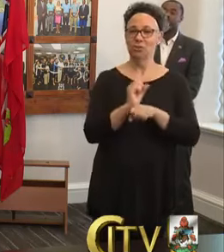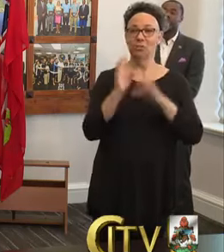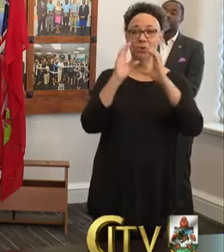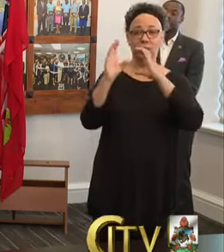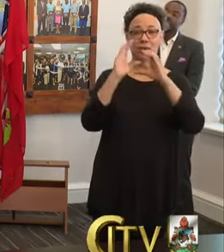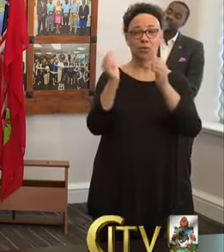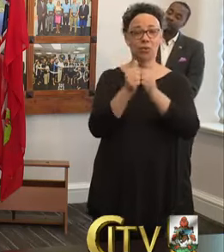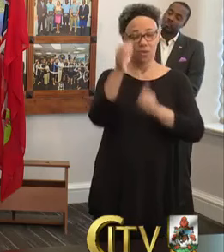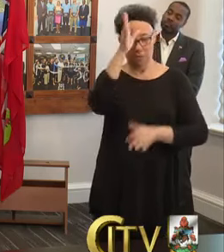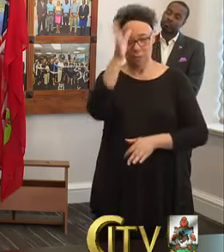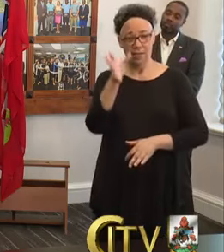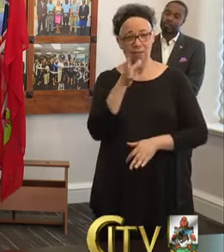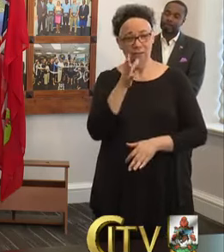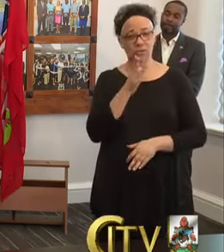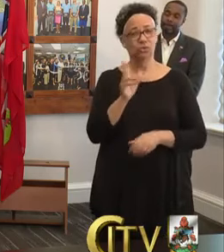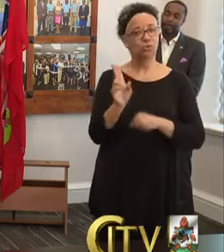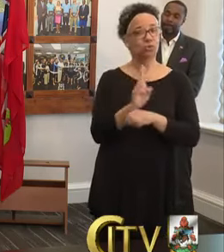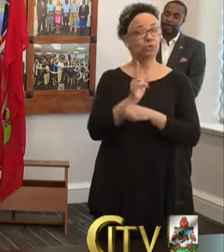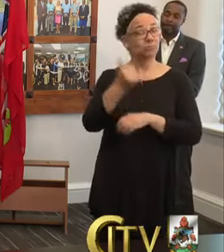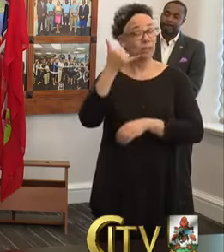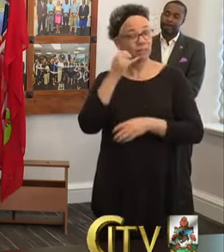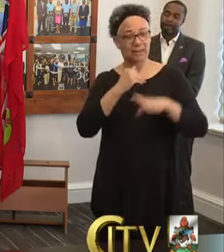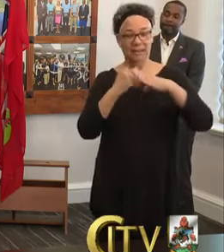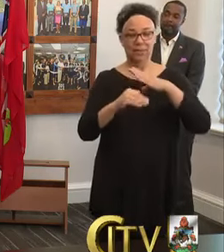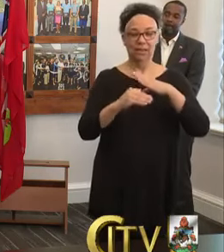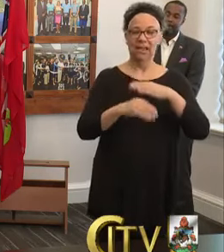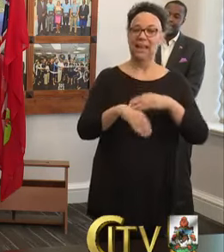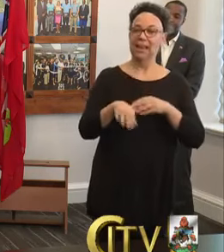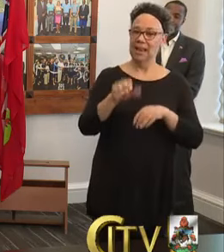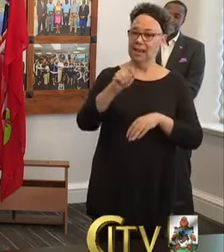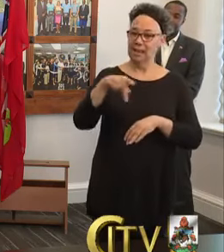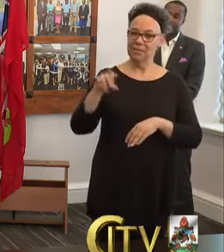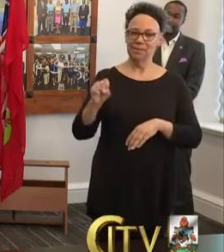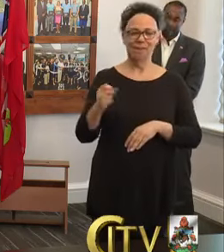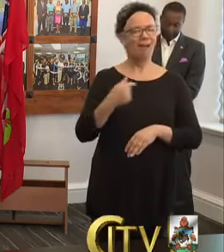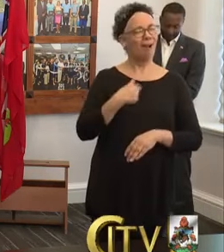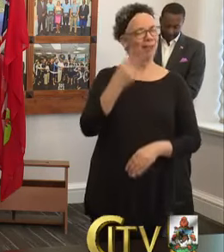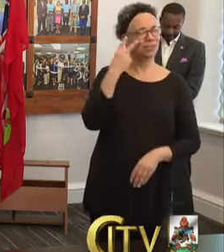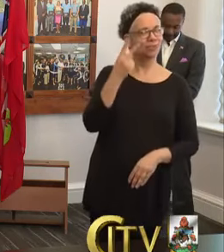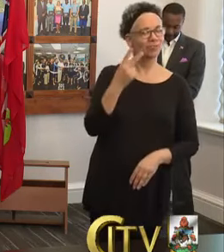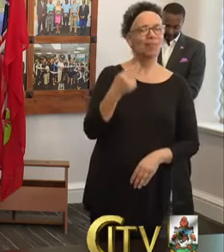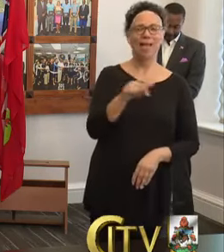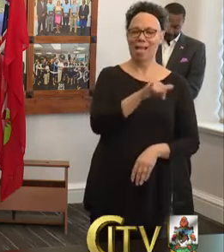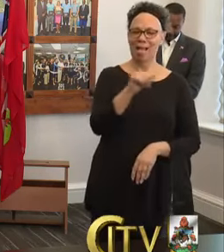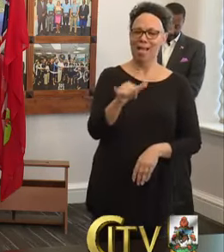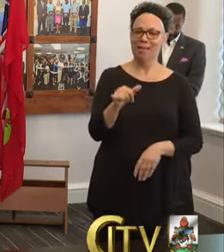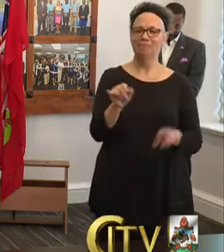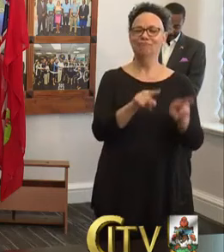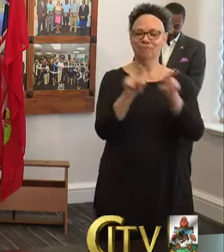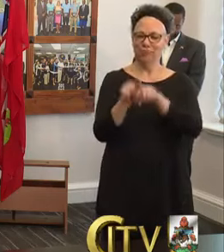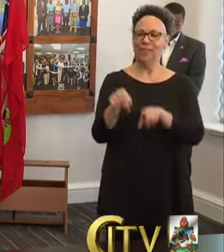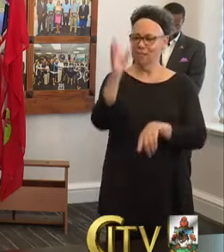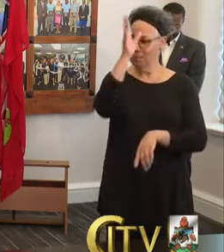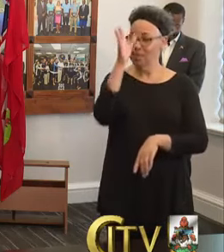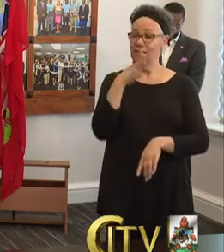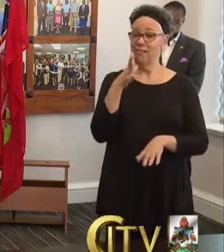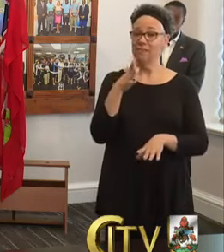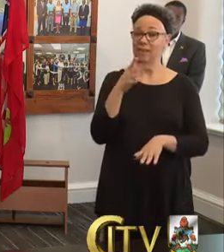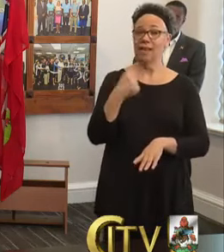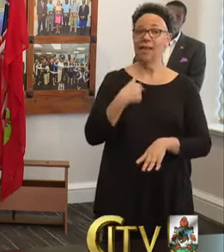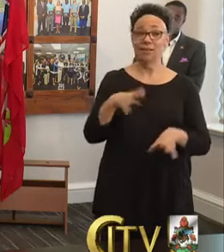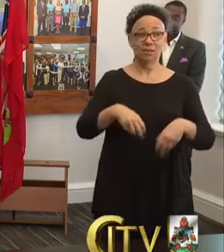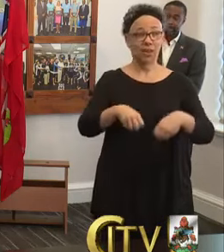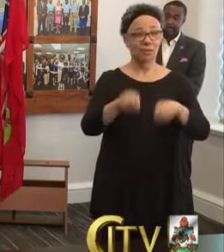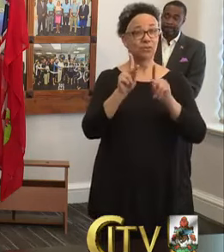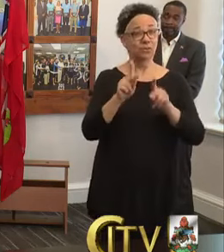using apps such as class dojo. I experienced some of this firsthand as a parent and I also had the opportunity to